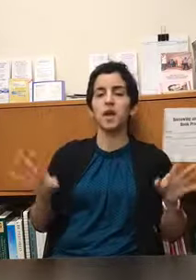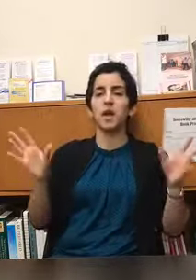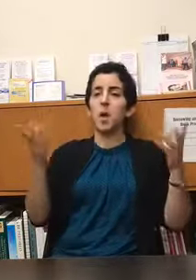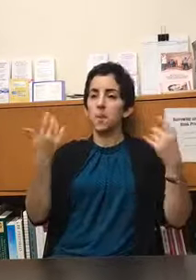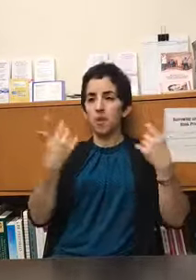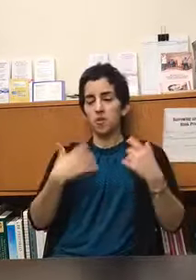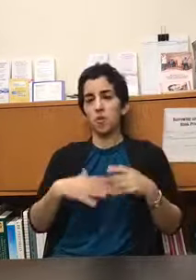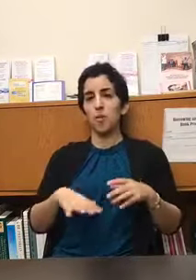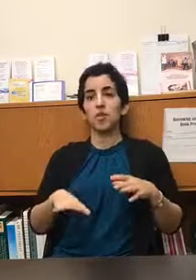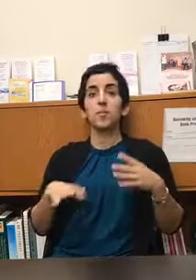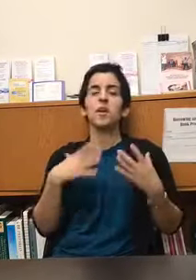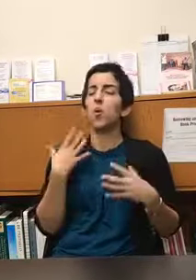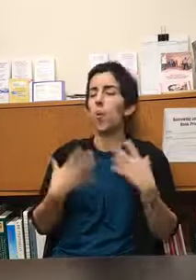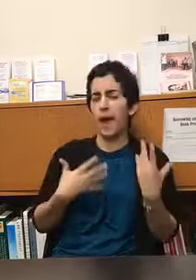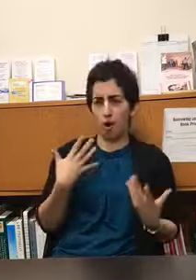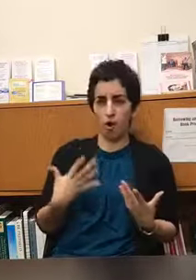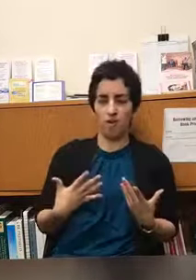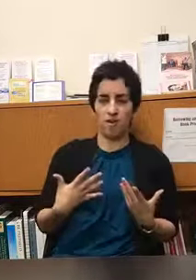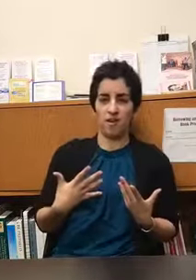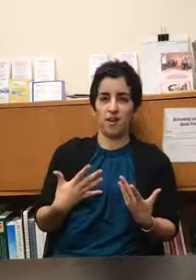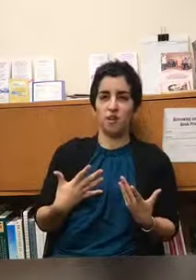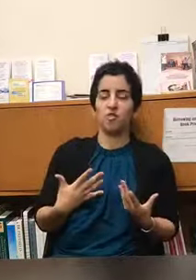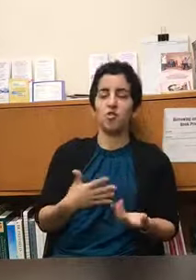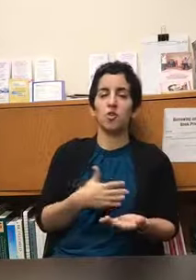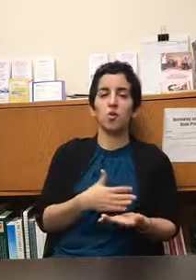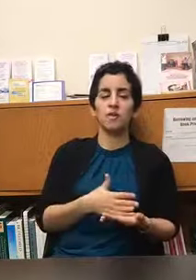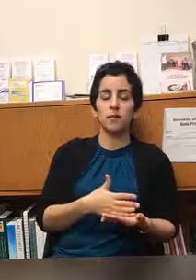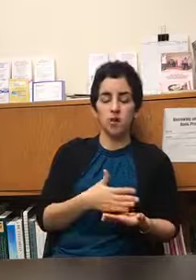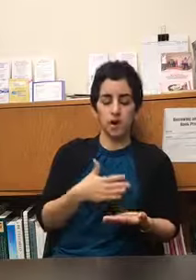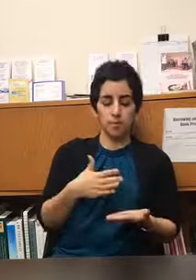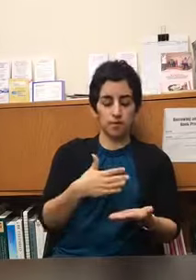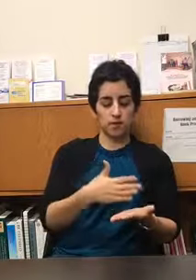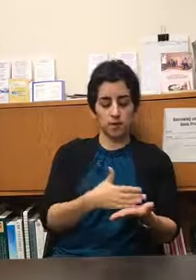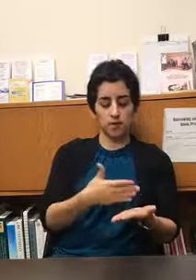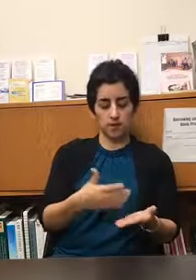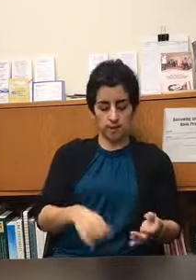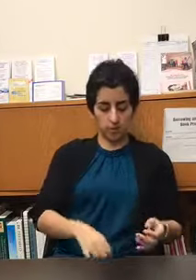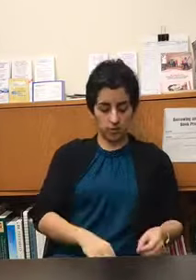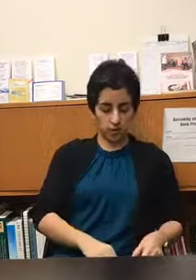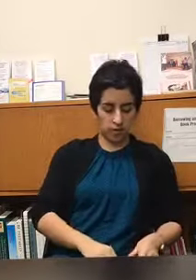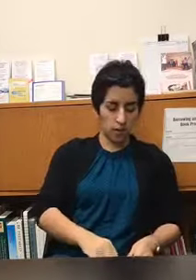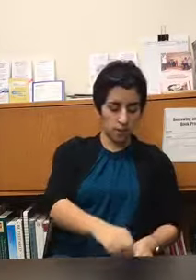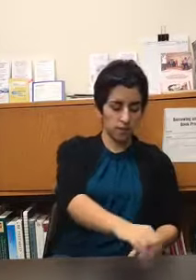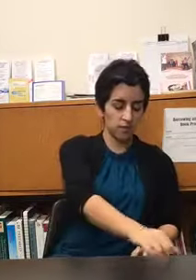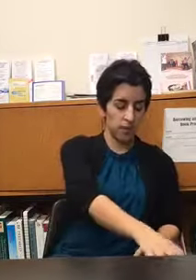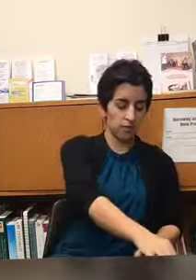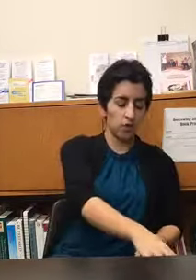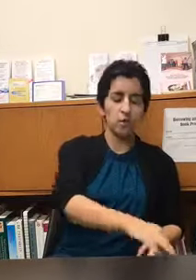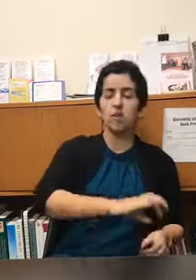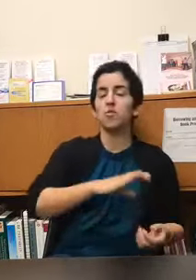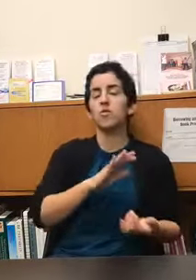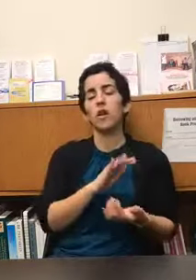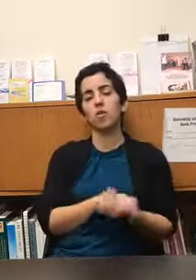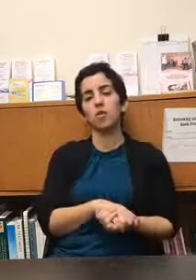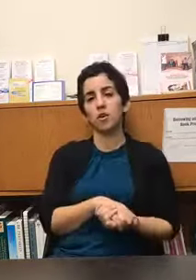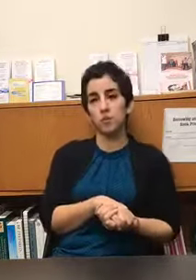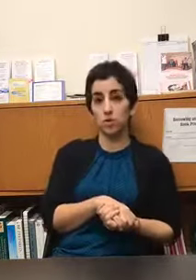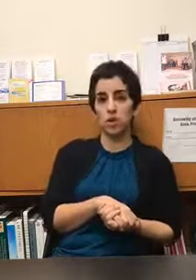being your breath being aware so sometimes i'll give an example of kind of the opposite of mindfulness if you've ever commuted